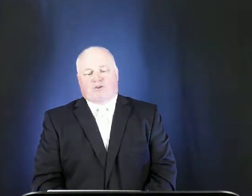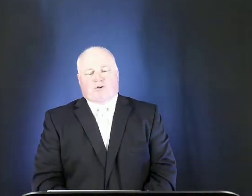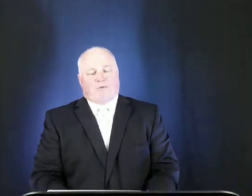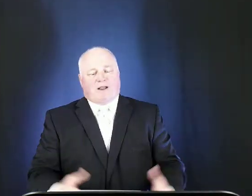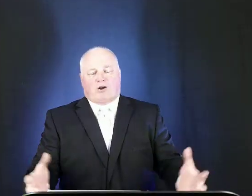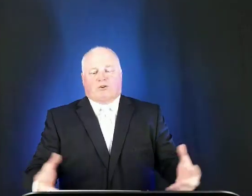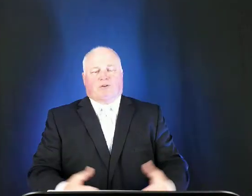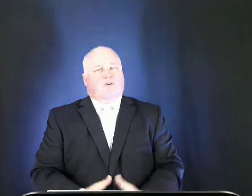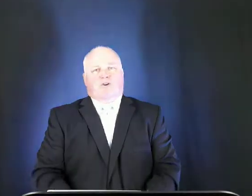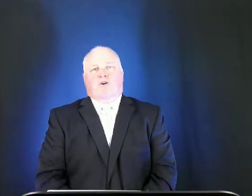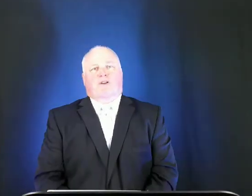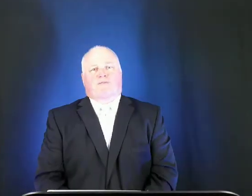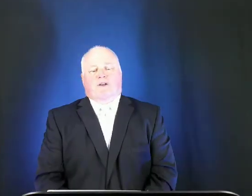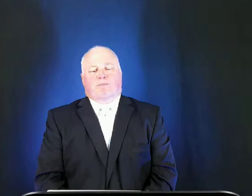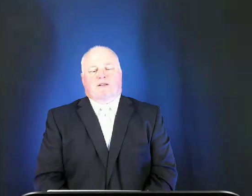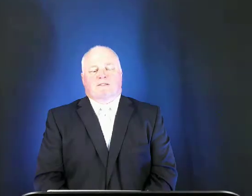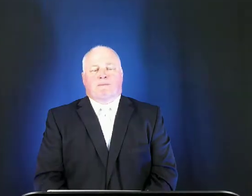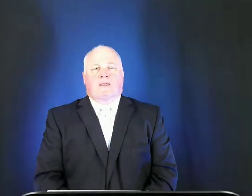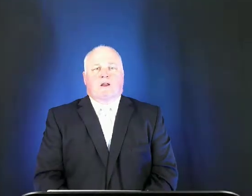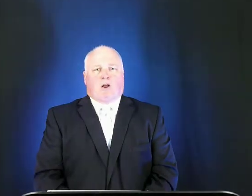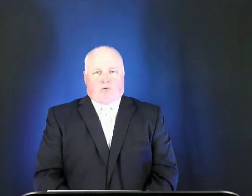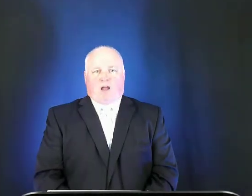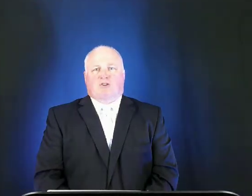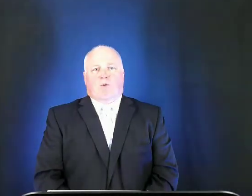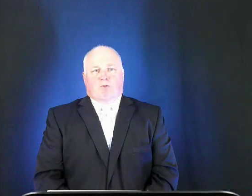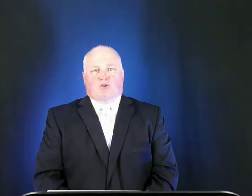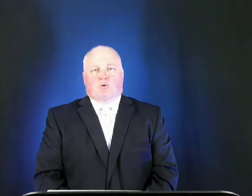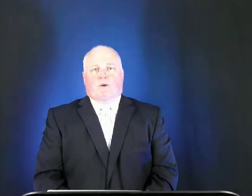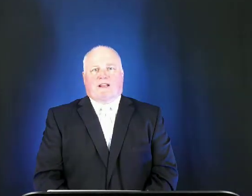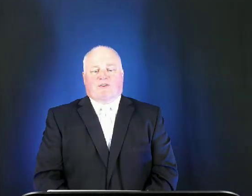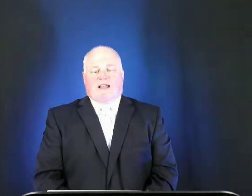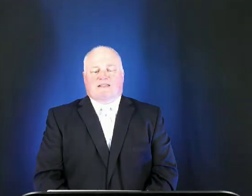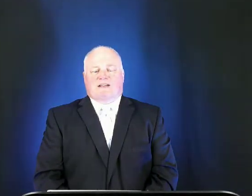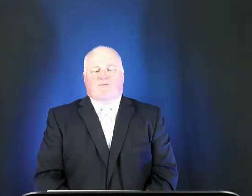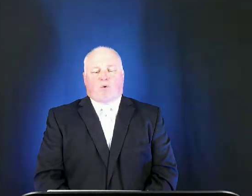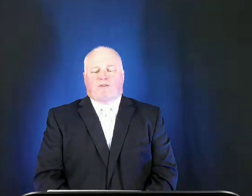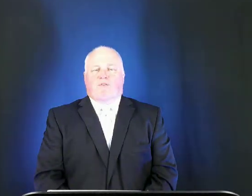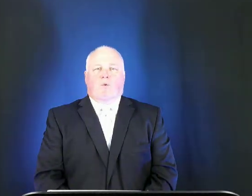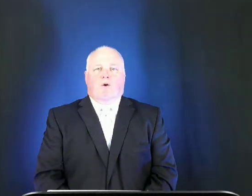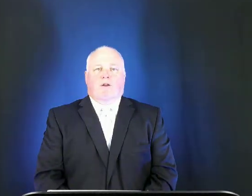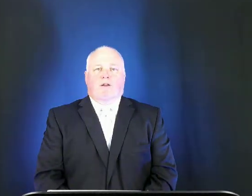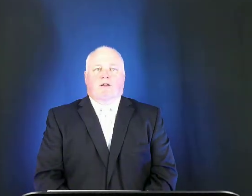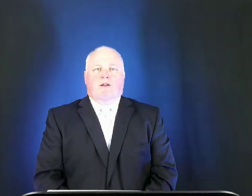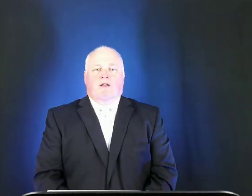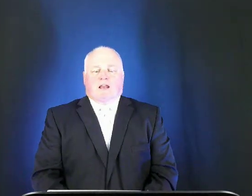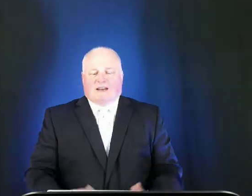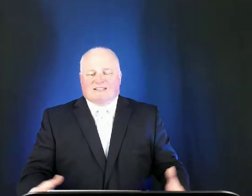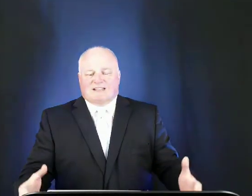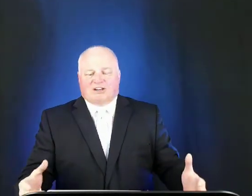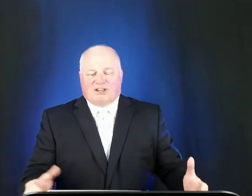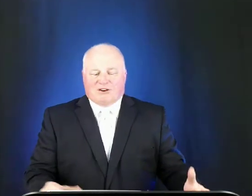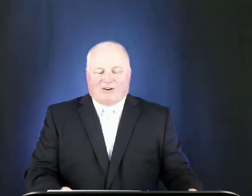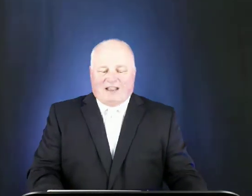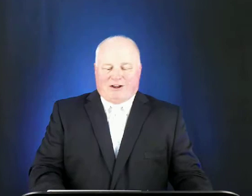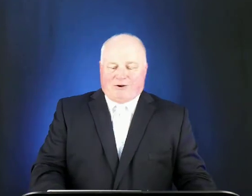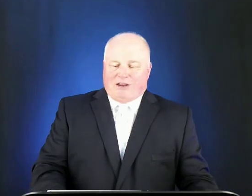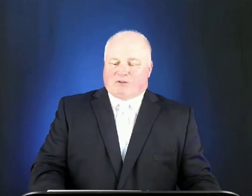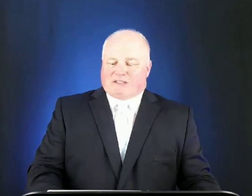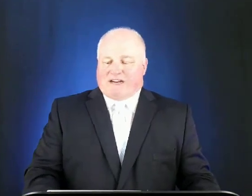general macarthur returned to the philippines on october the 20th 1944 less than a year later he received